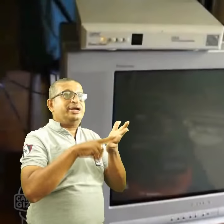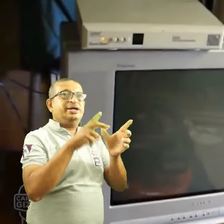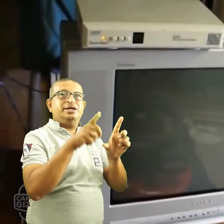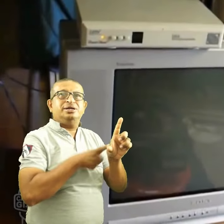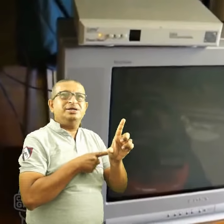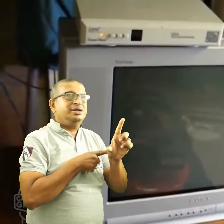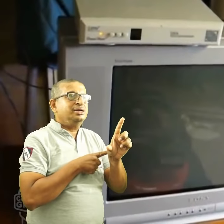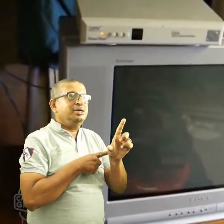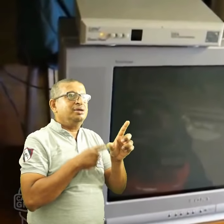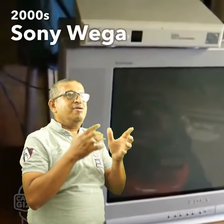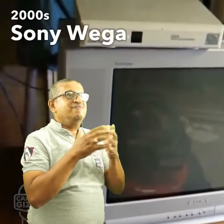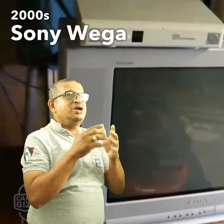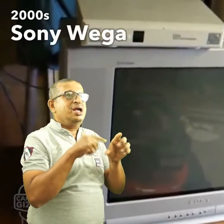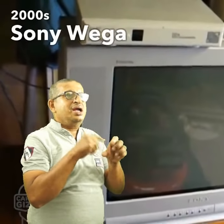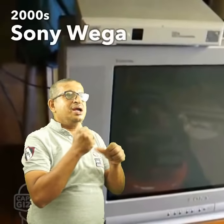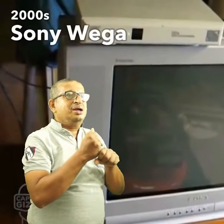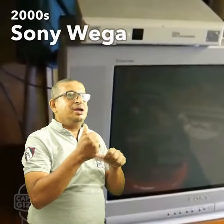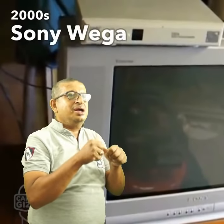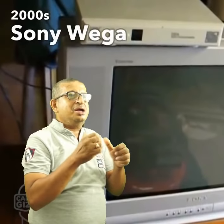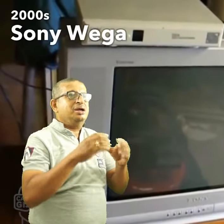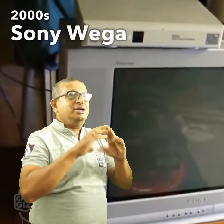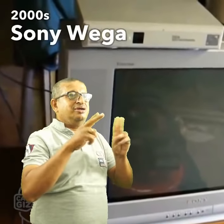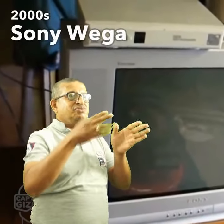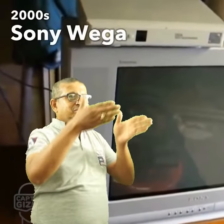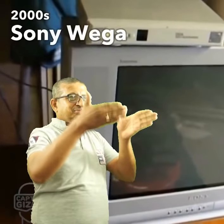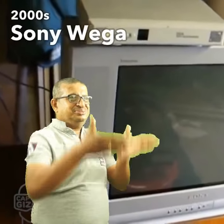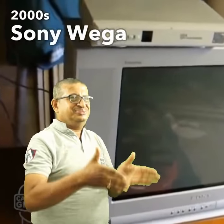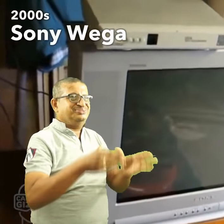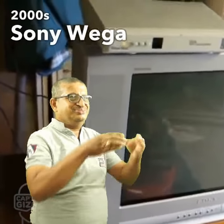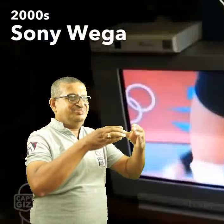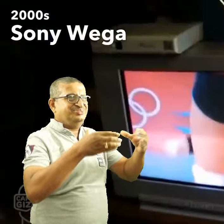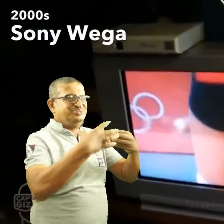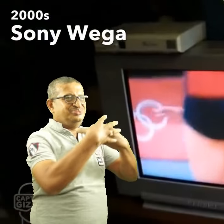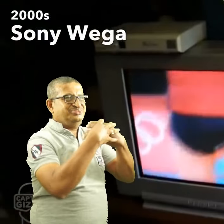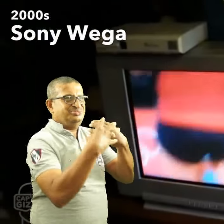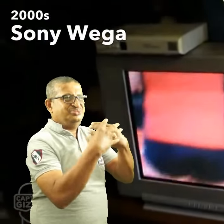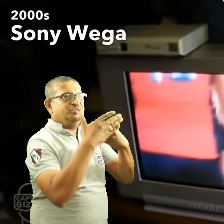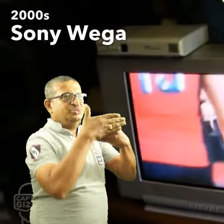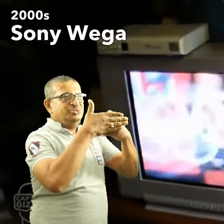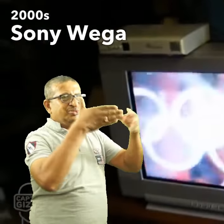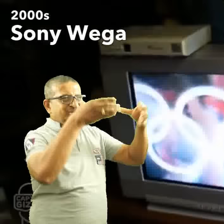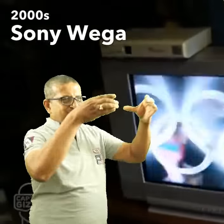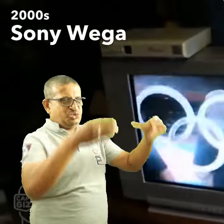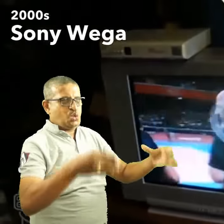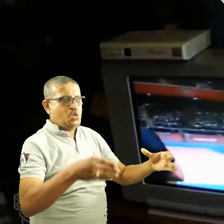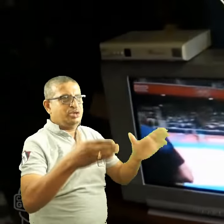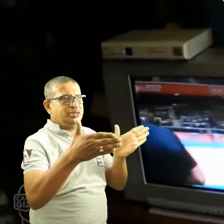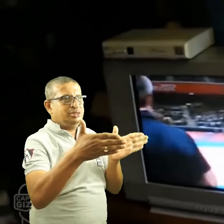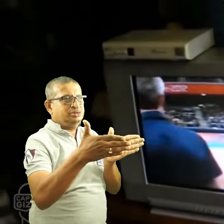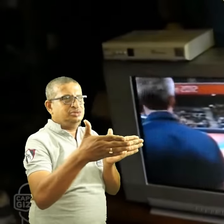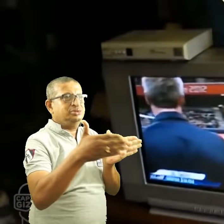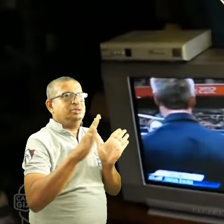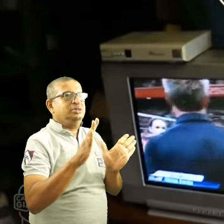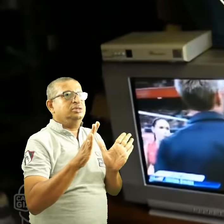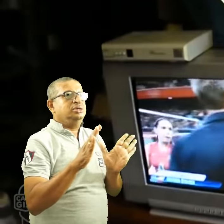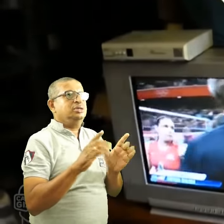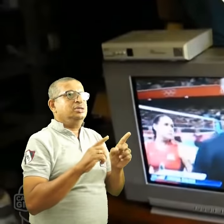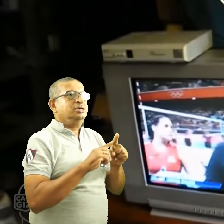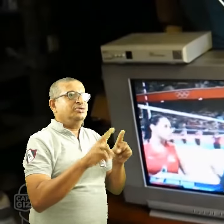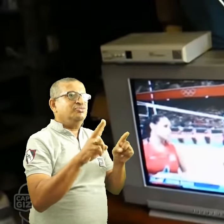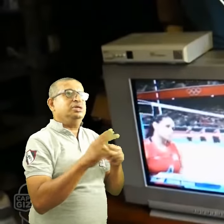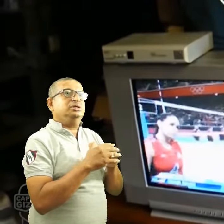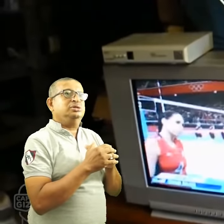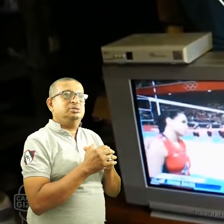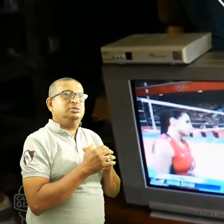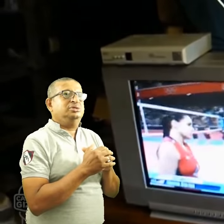Throughout the 2000s, CRT TVs were still very popular, as they were inexpensive and could access HD channels using a